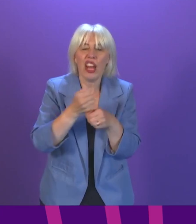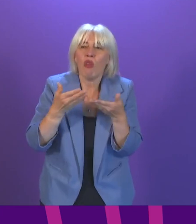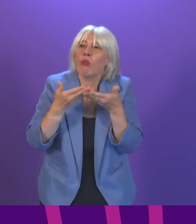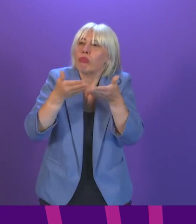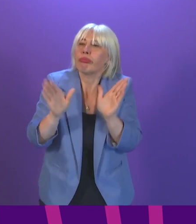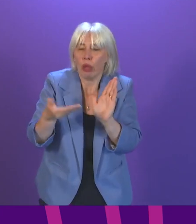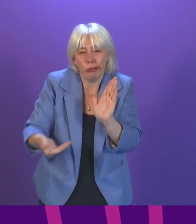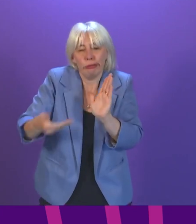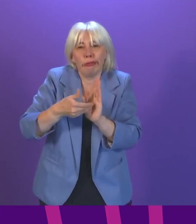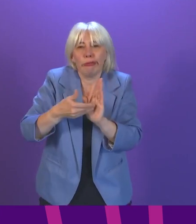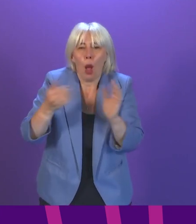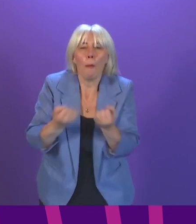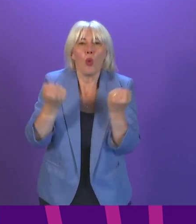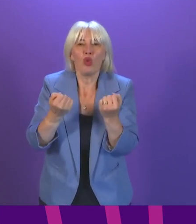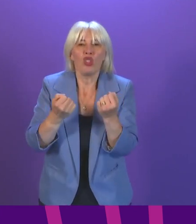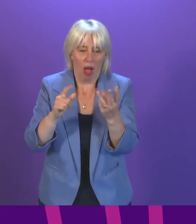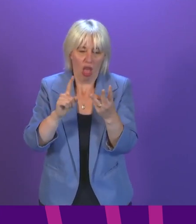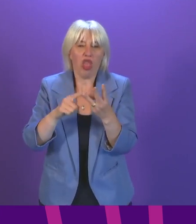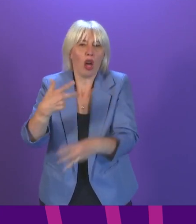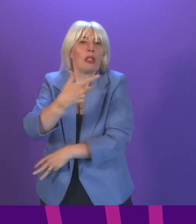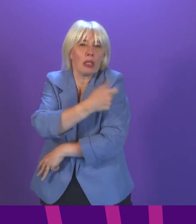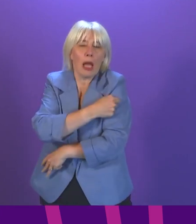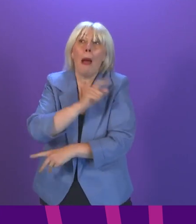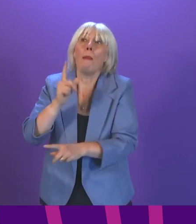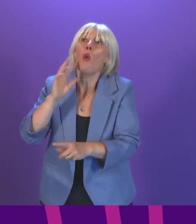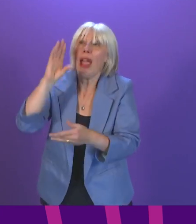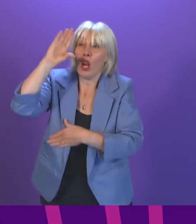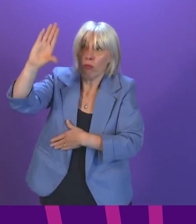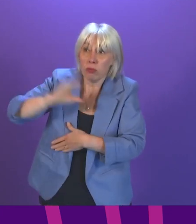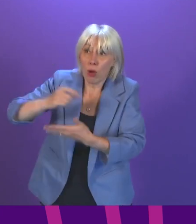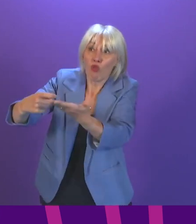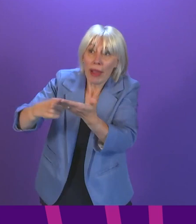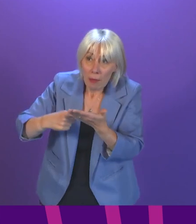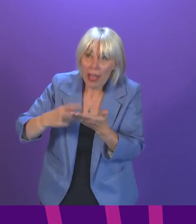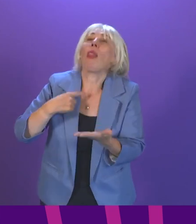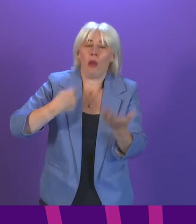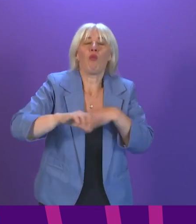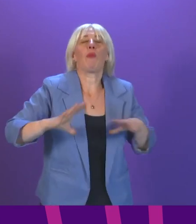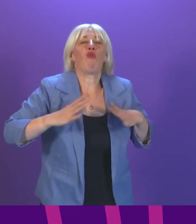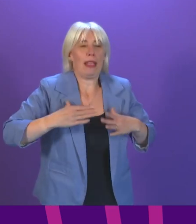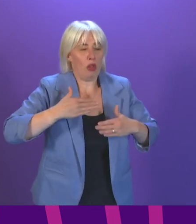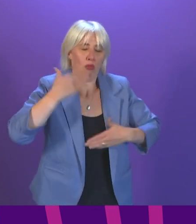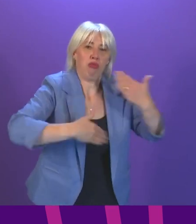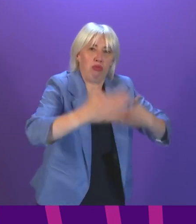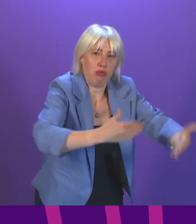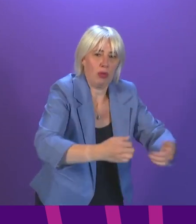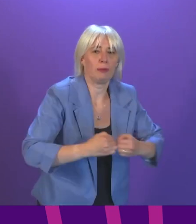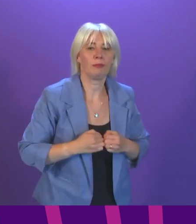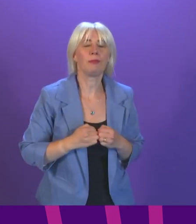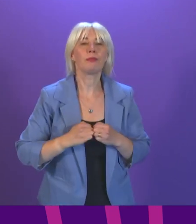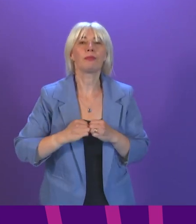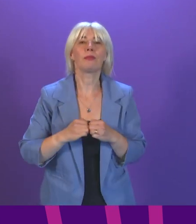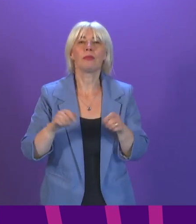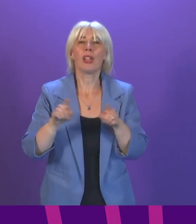we stand ready to implement that as soon as the recommendation is available. The third point I want to touch on relates to